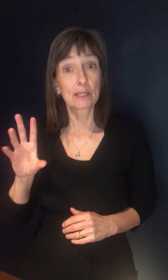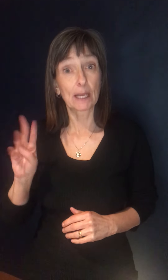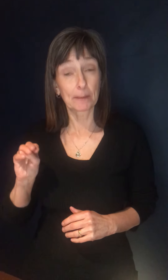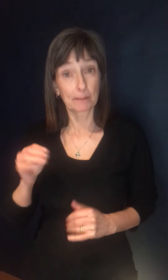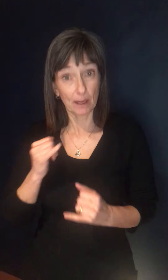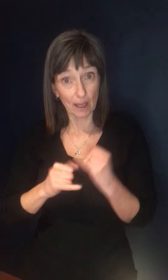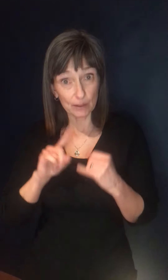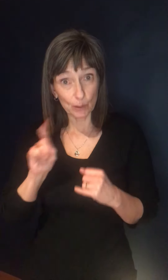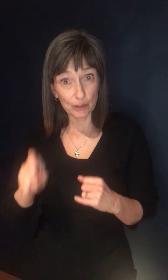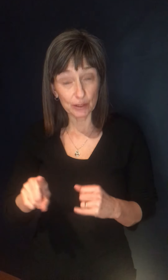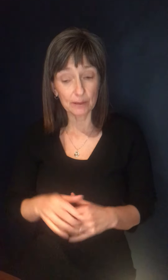a final question?